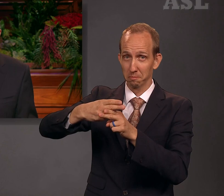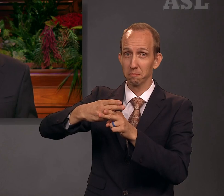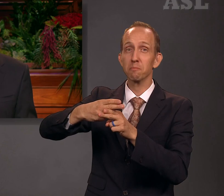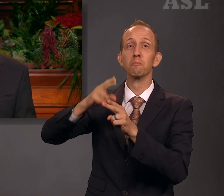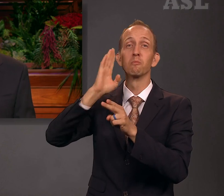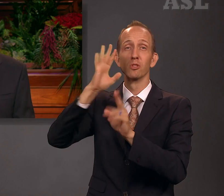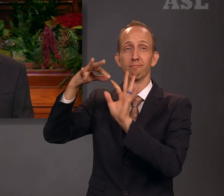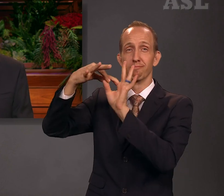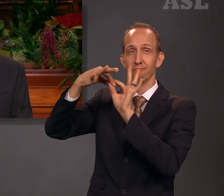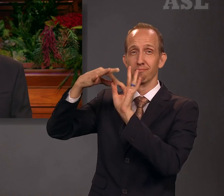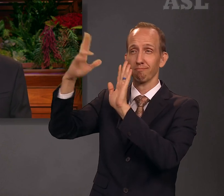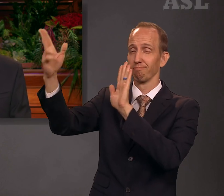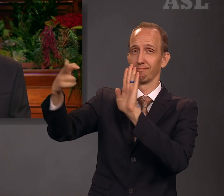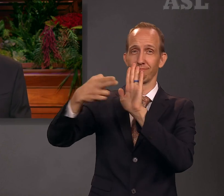by the name of Jesus Christ.